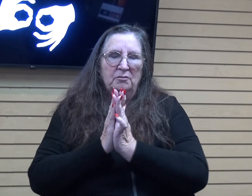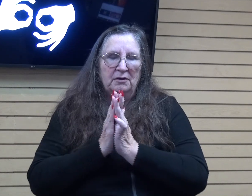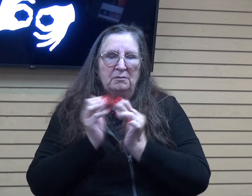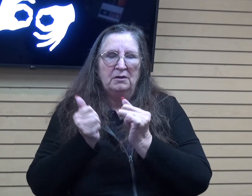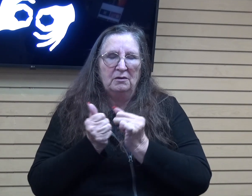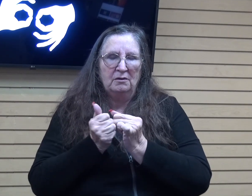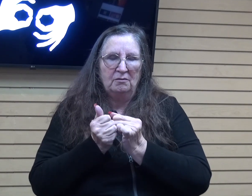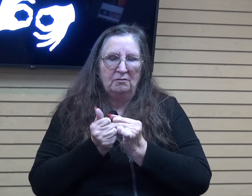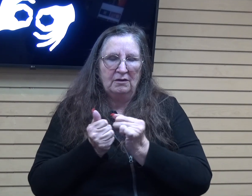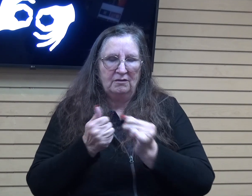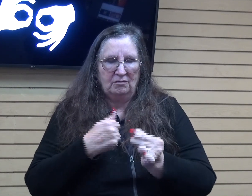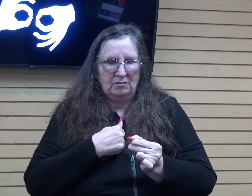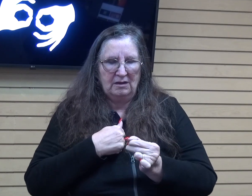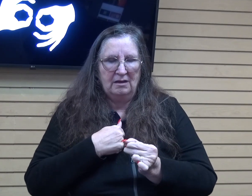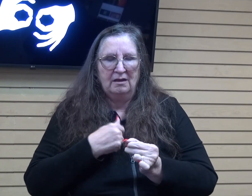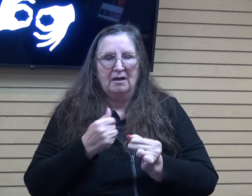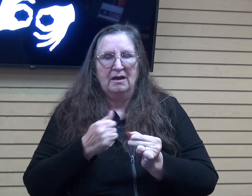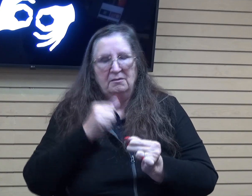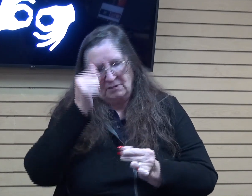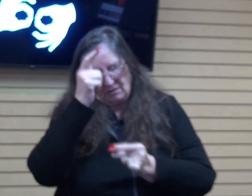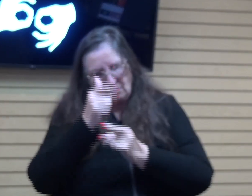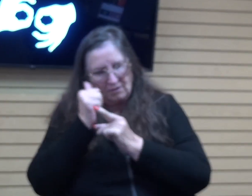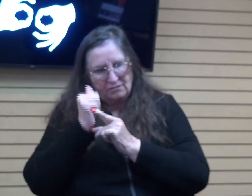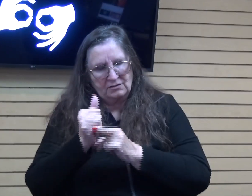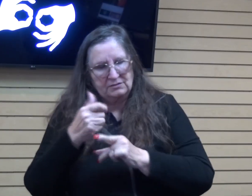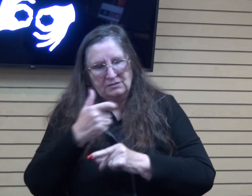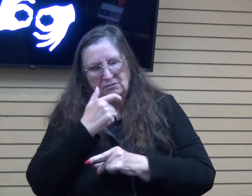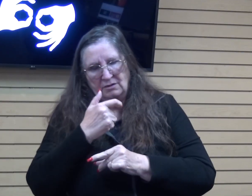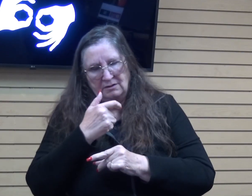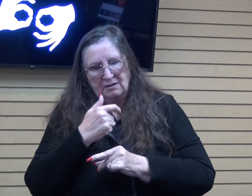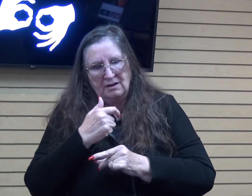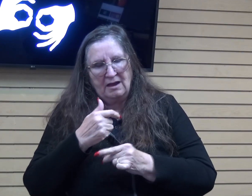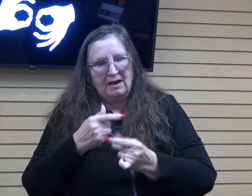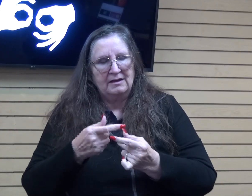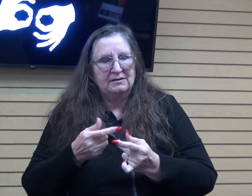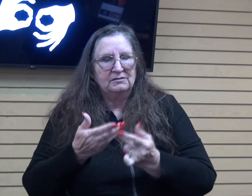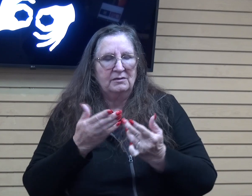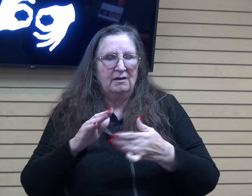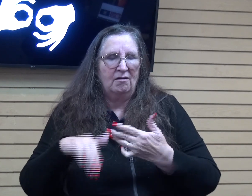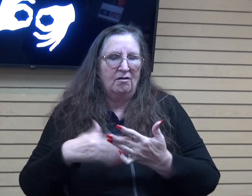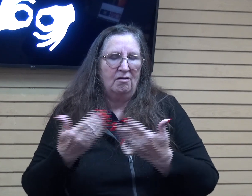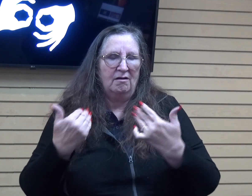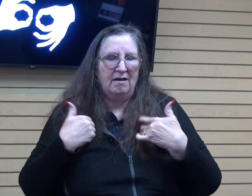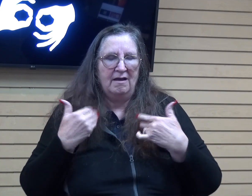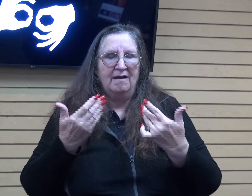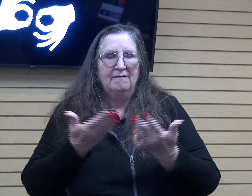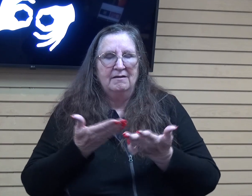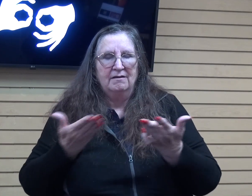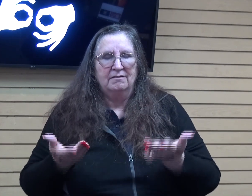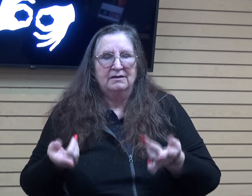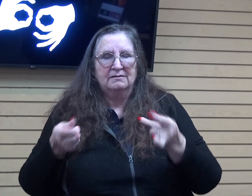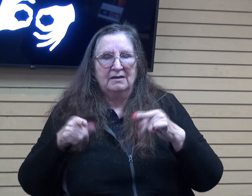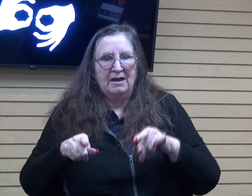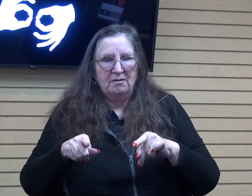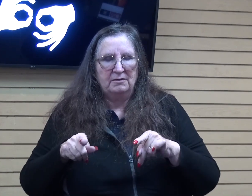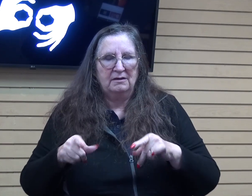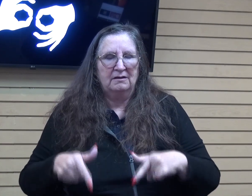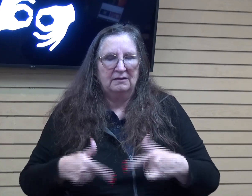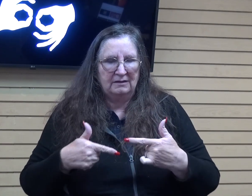sisters watching. Father, we all have things come and go in our lives that give us high hopes, but life lets us down,